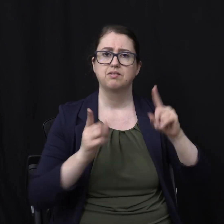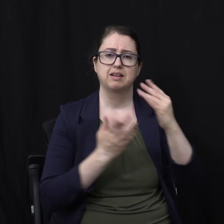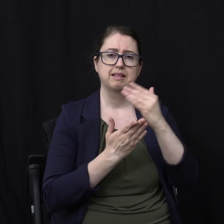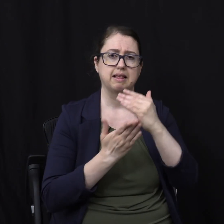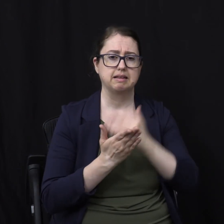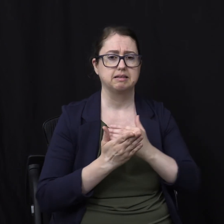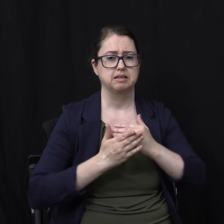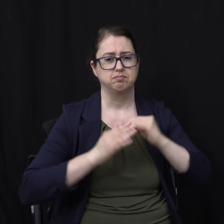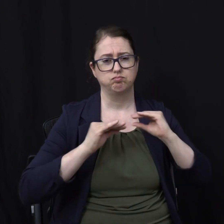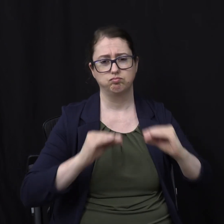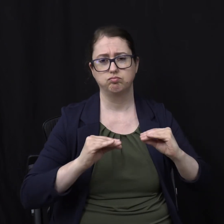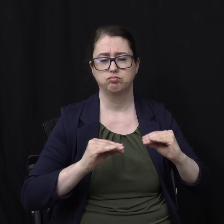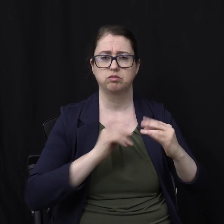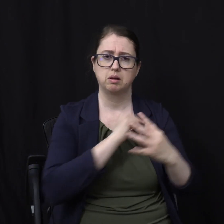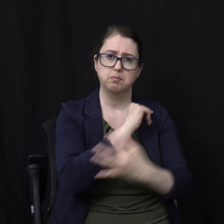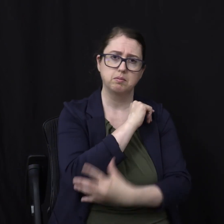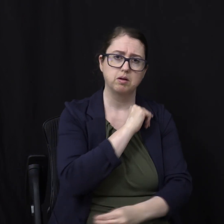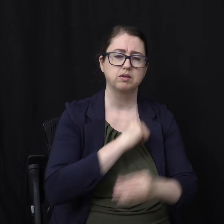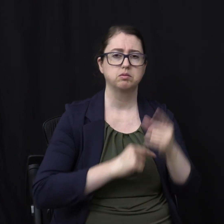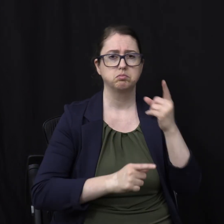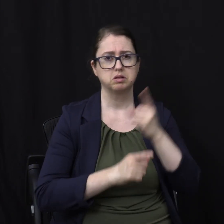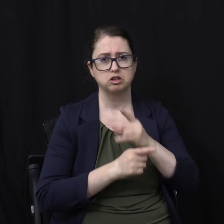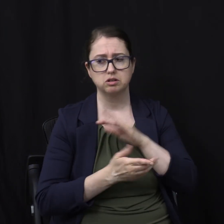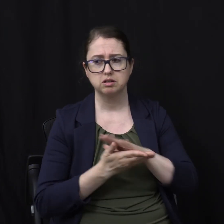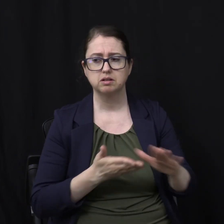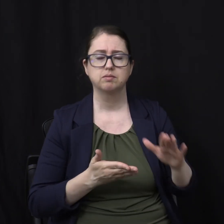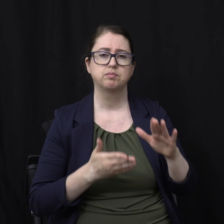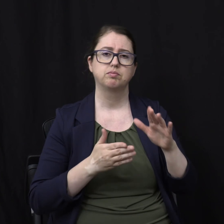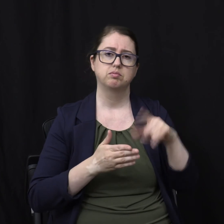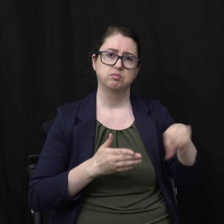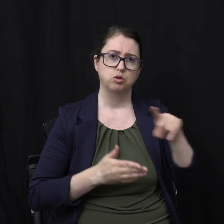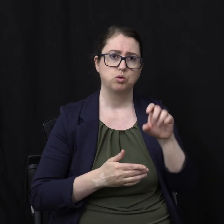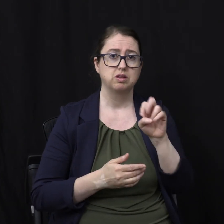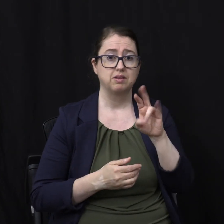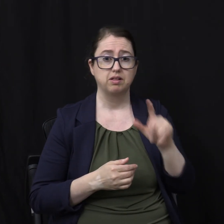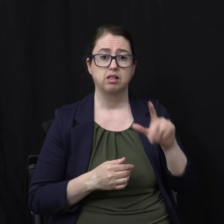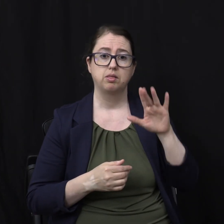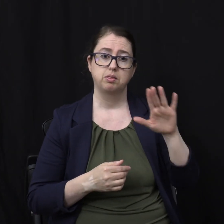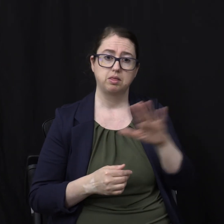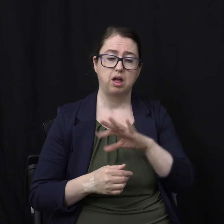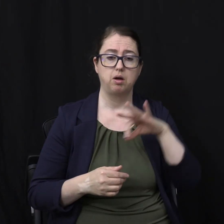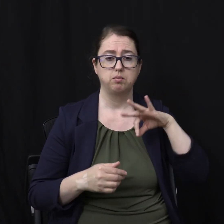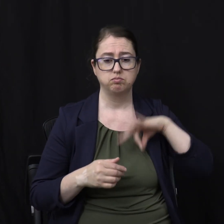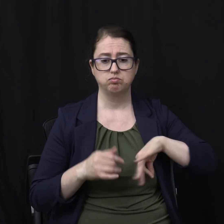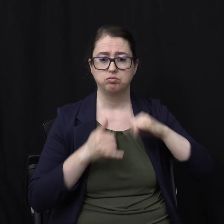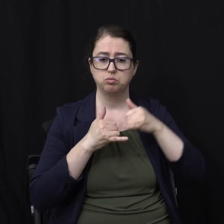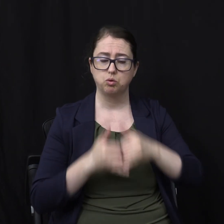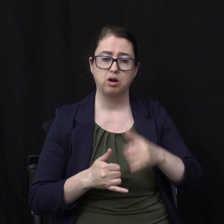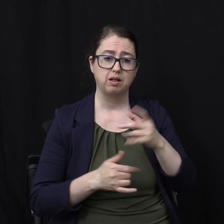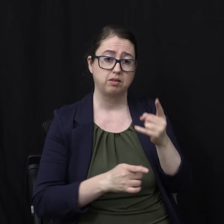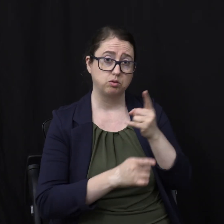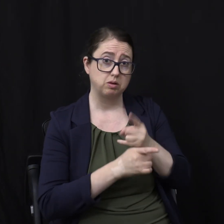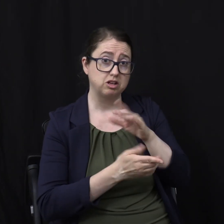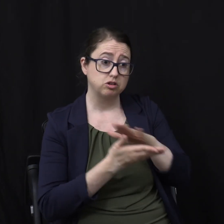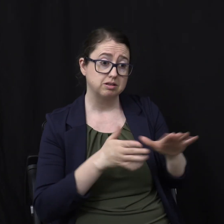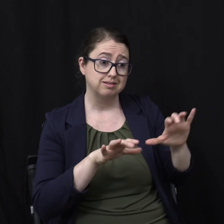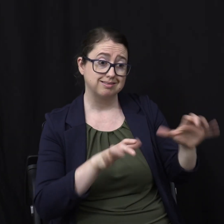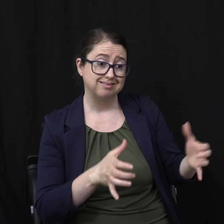poverty And about righteousness And about the rewards Of the wicked And the rewards Of the righteous And the punishments Of the wicked